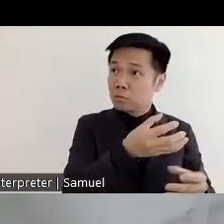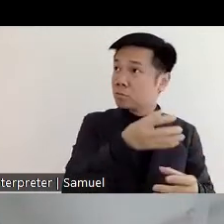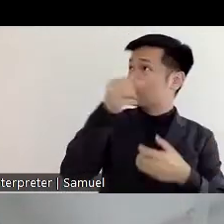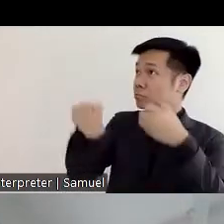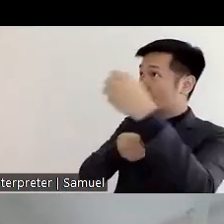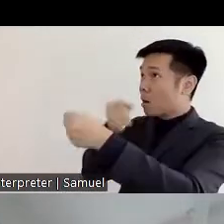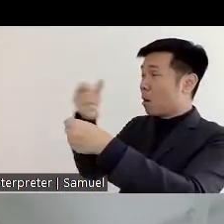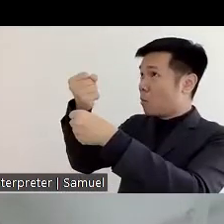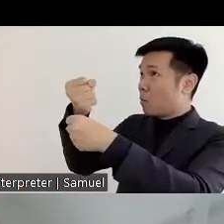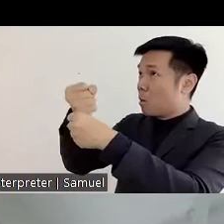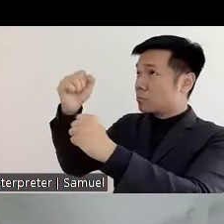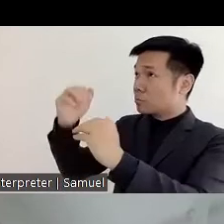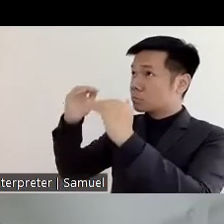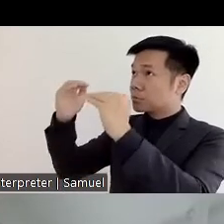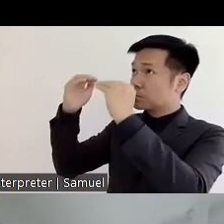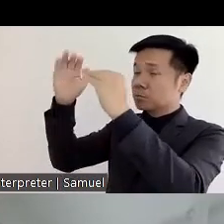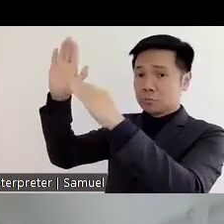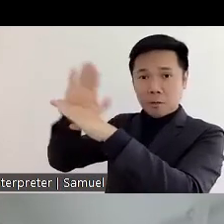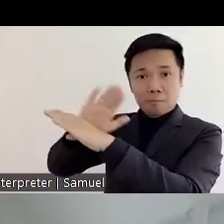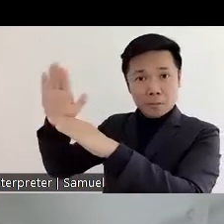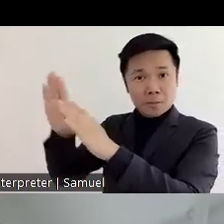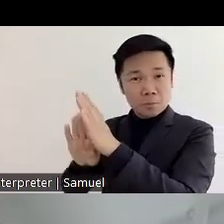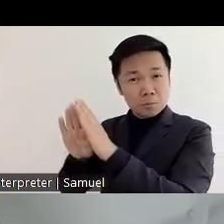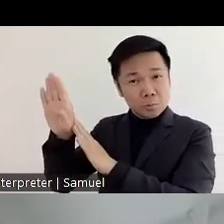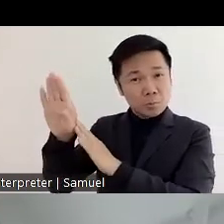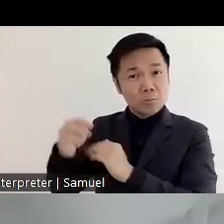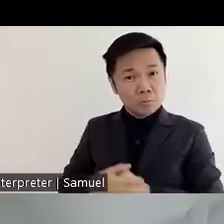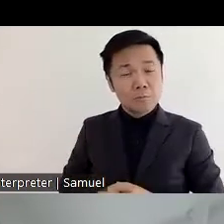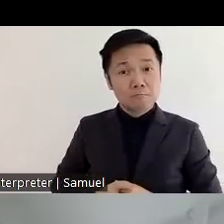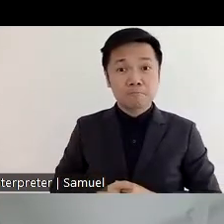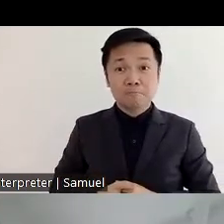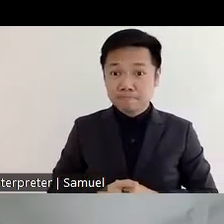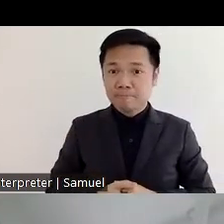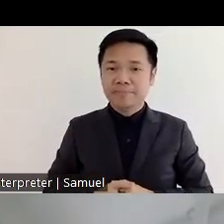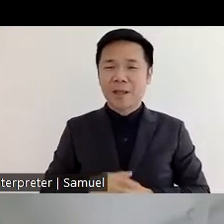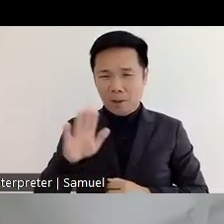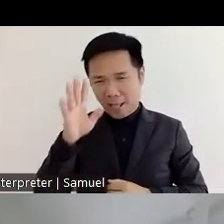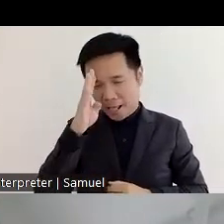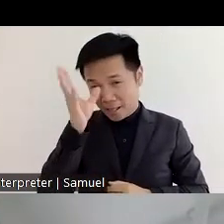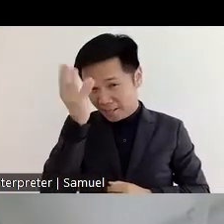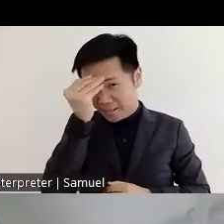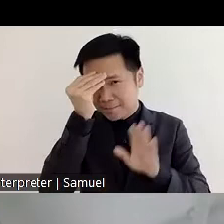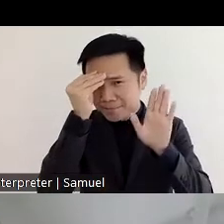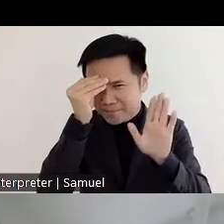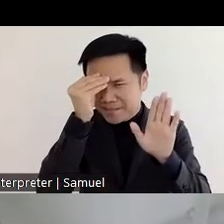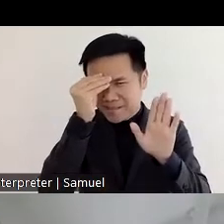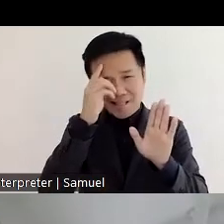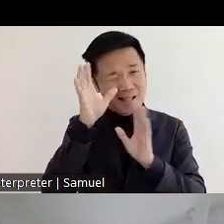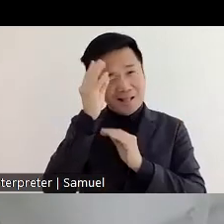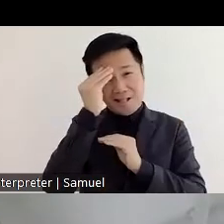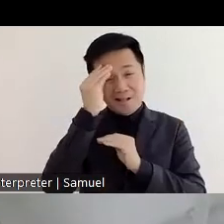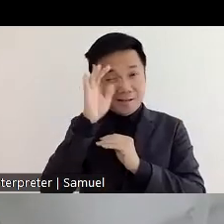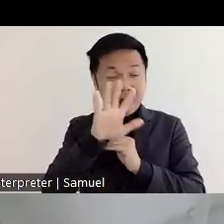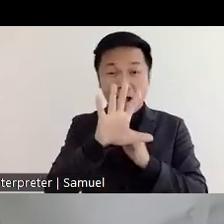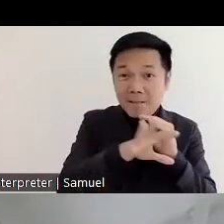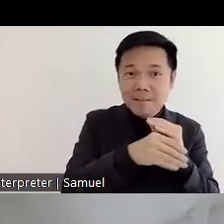next please oh yes sorry i forgot we've also uh launched the